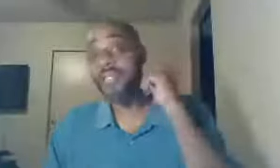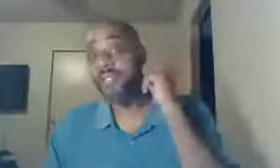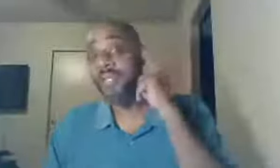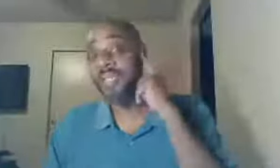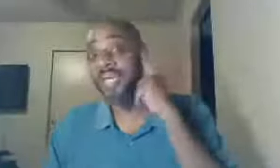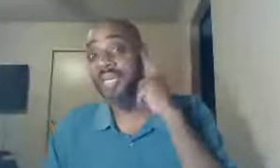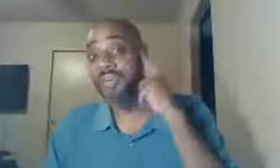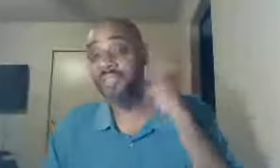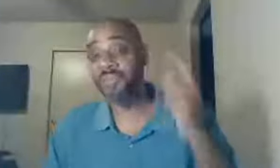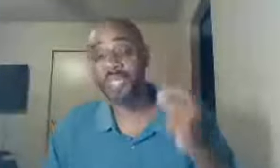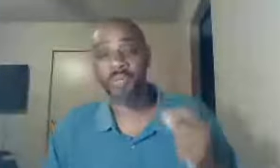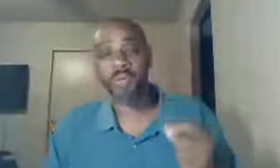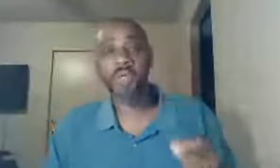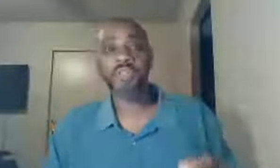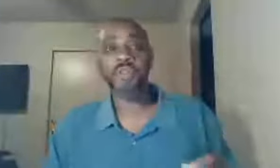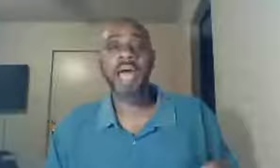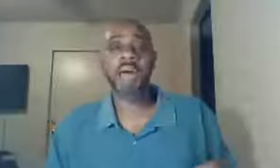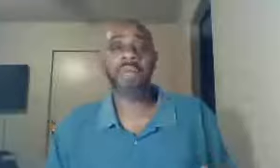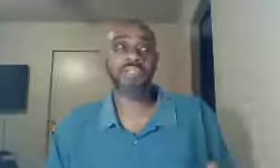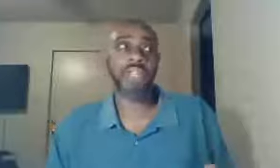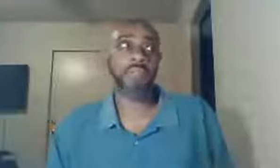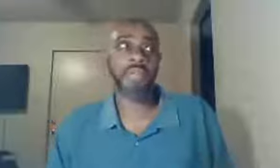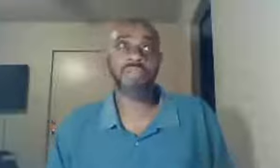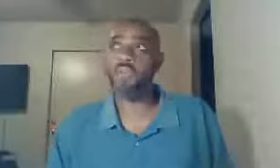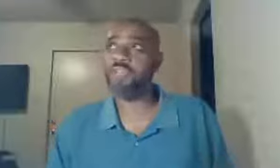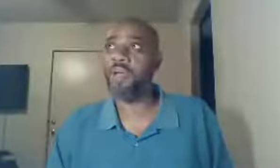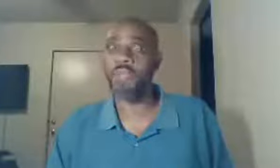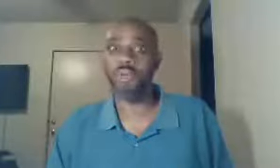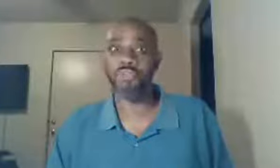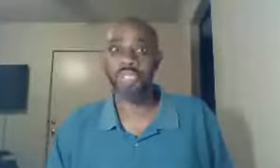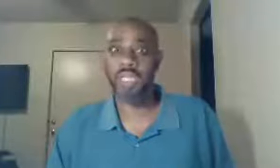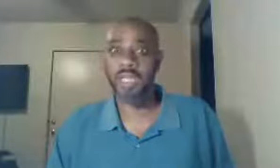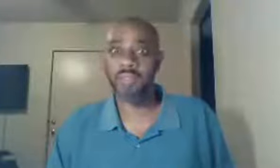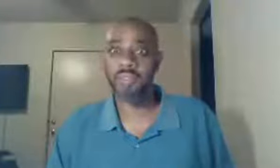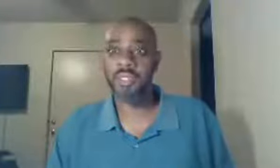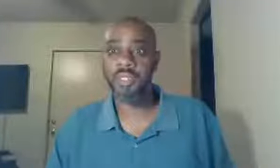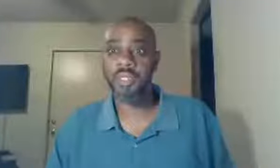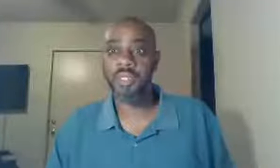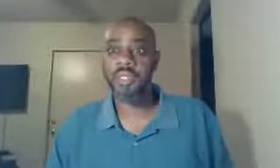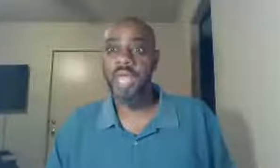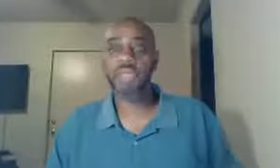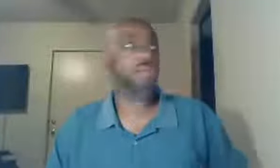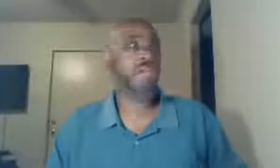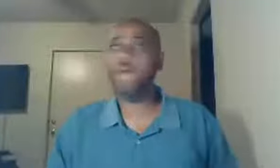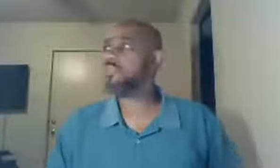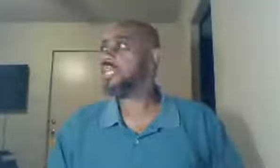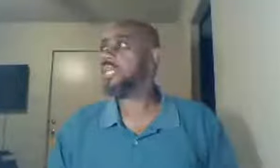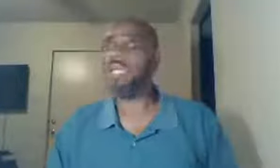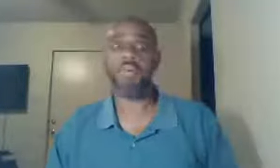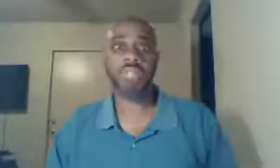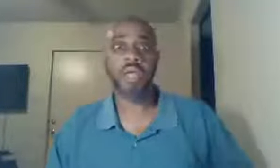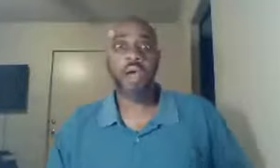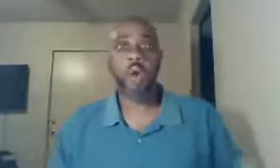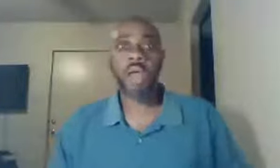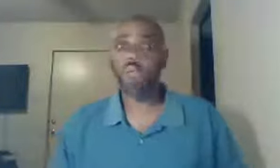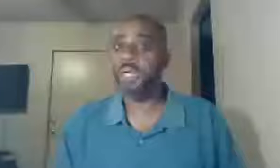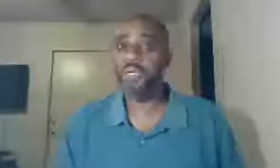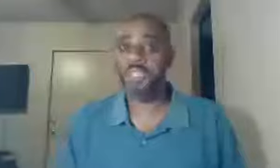ears of people, so now I better sing amazing grace, or I better go to the hymn, yeah, you know, I don't sing hymns here, oh, I don't want to lose a